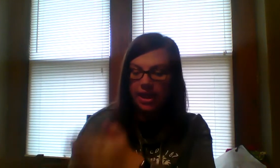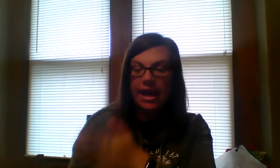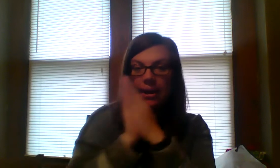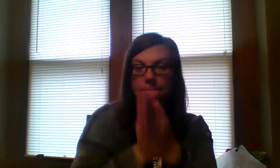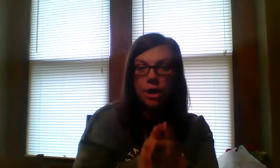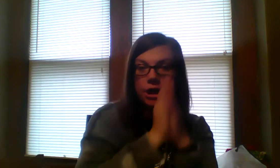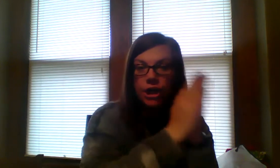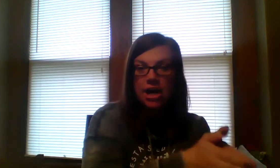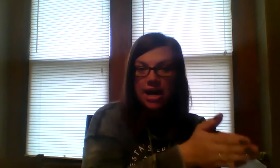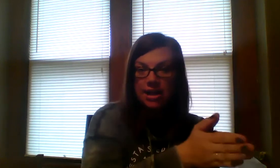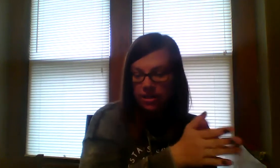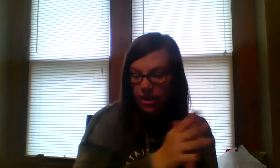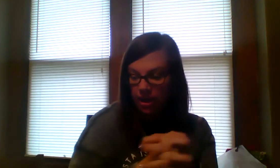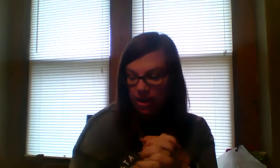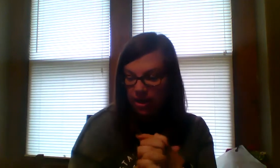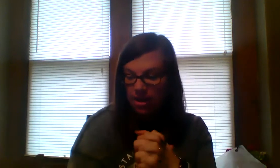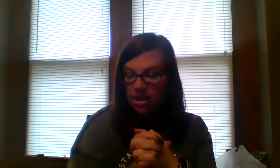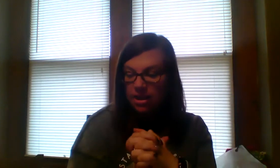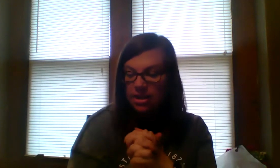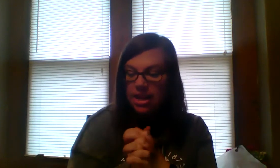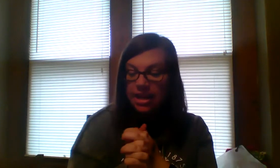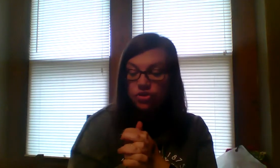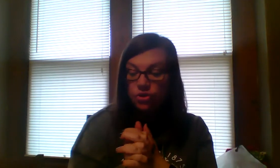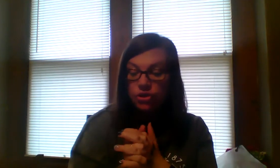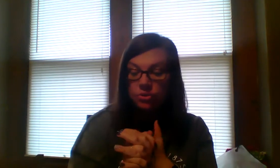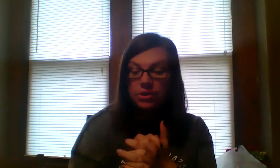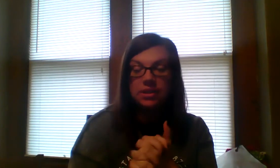Camera, good. Introduce,